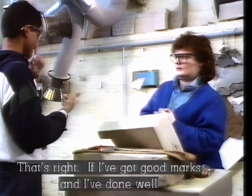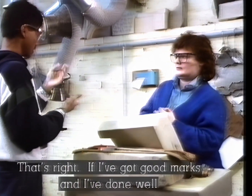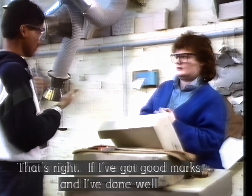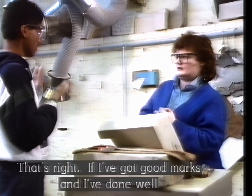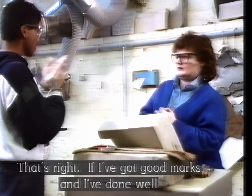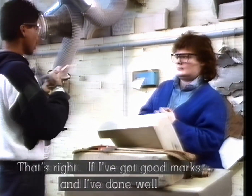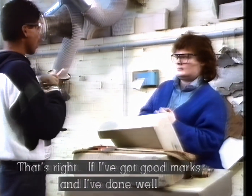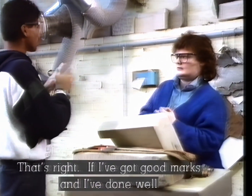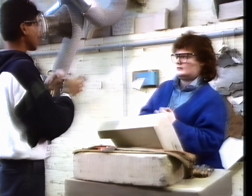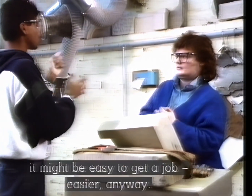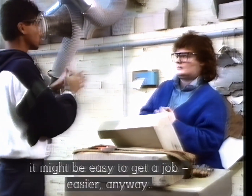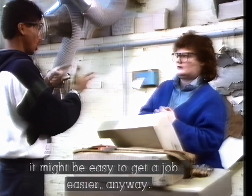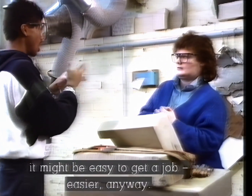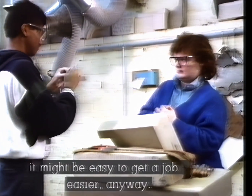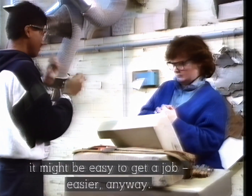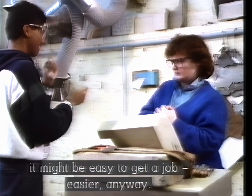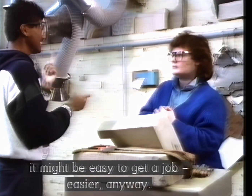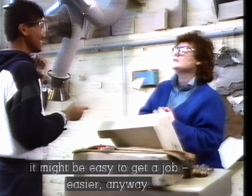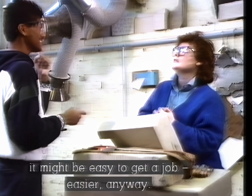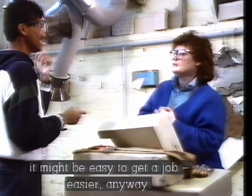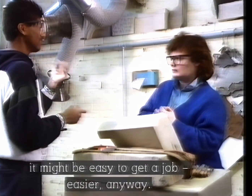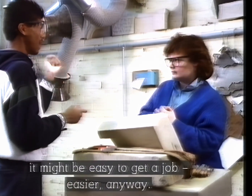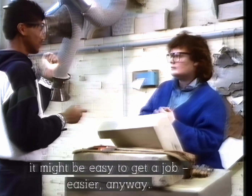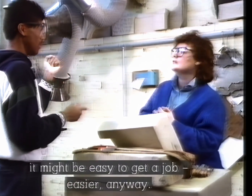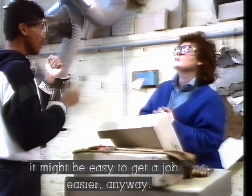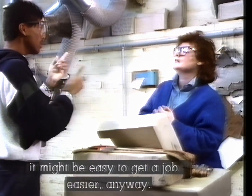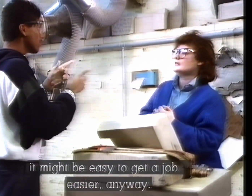doing well, then I think it might be easier to get a job. Then it will be easier anyway.